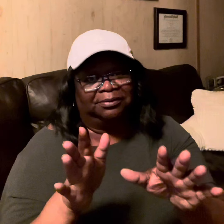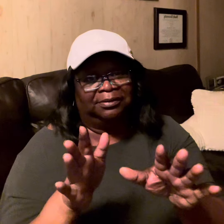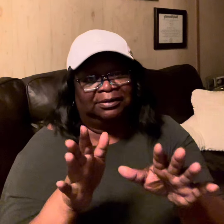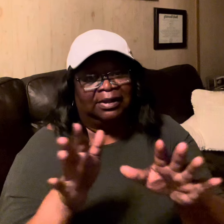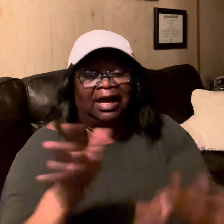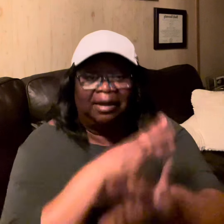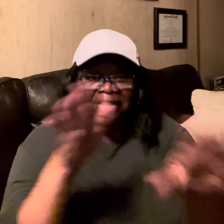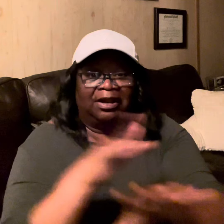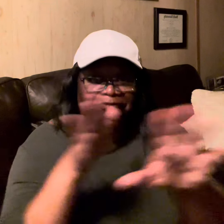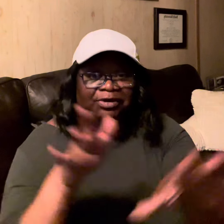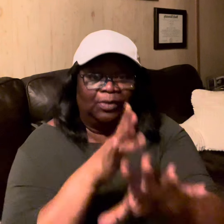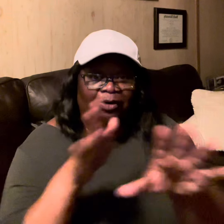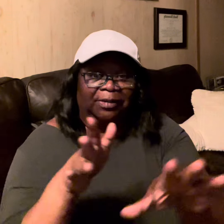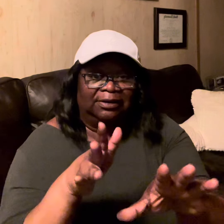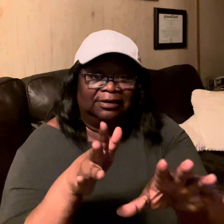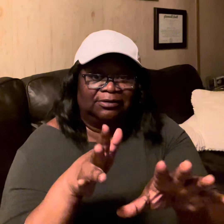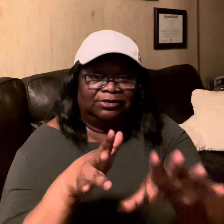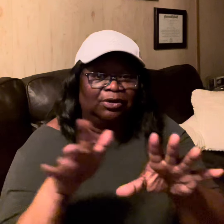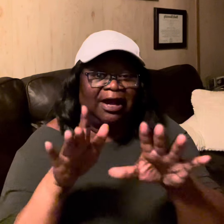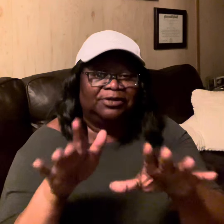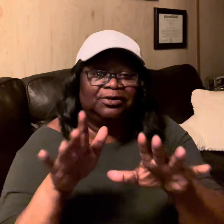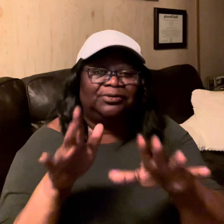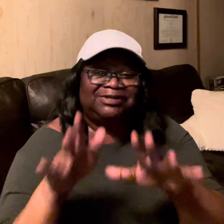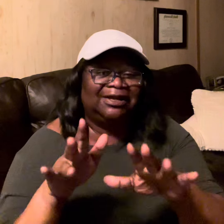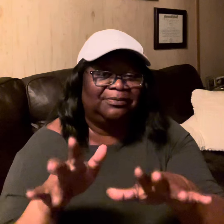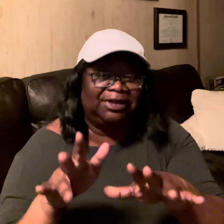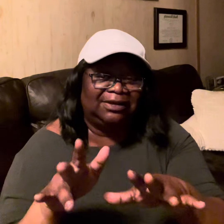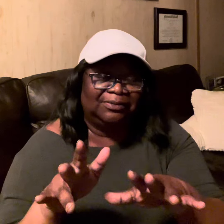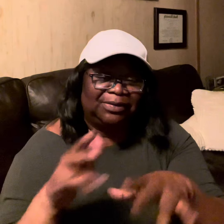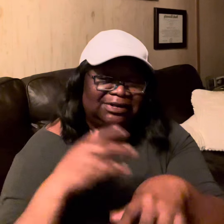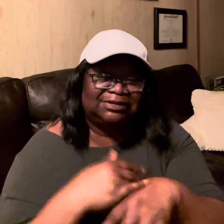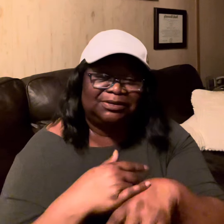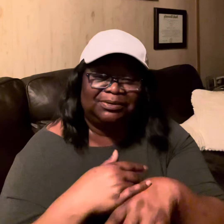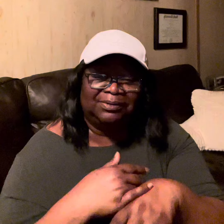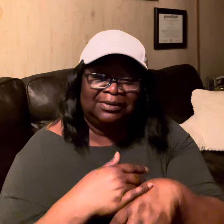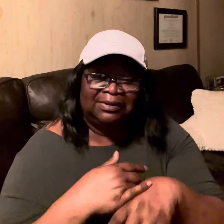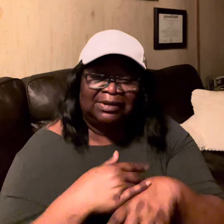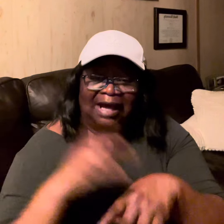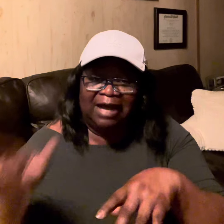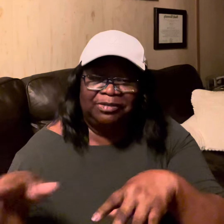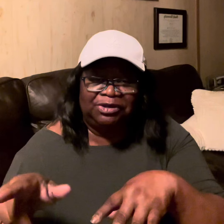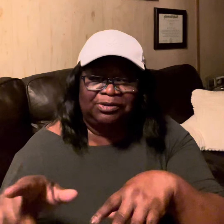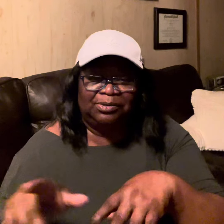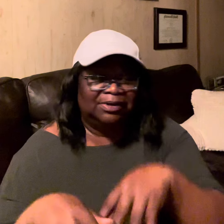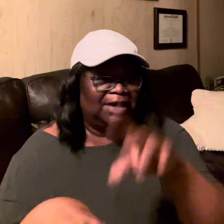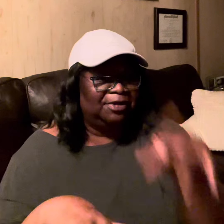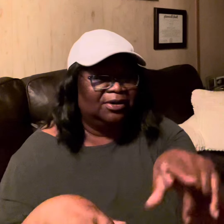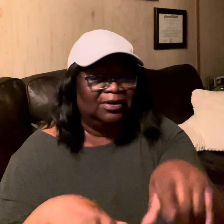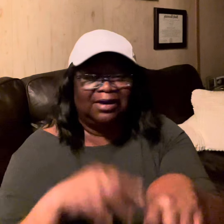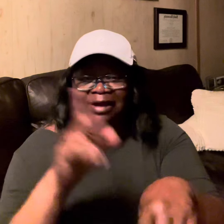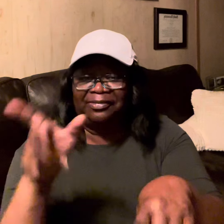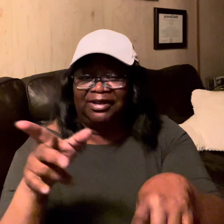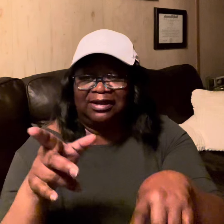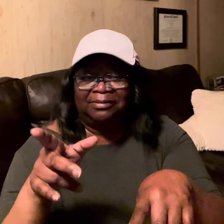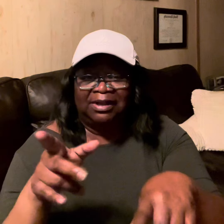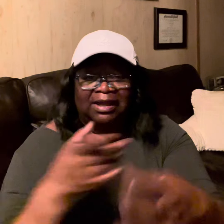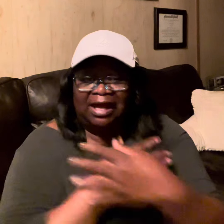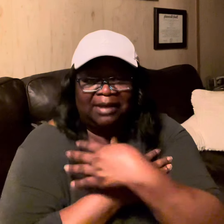I'm every woman so how you gonna tell me what to do I'm you I'm her I'm them I'm